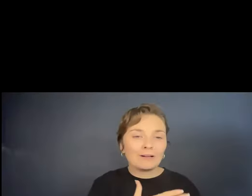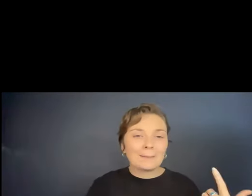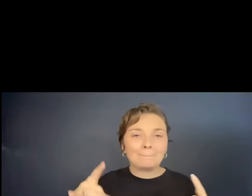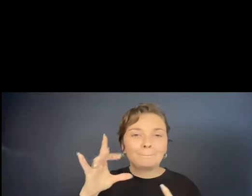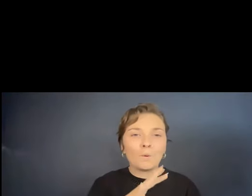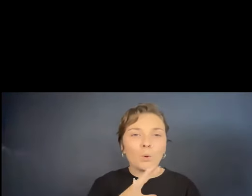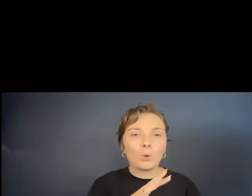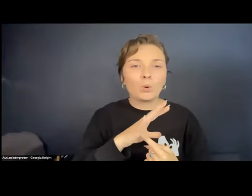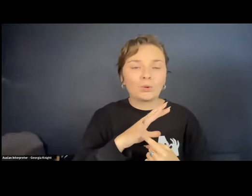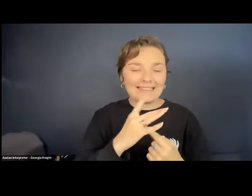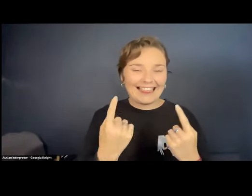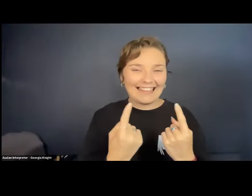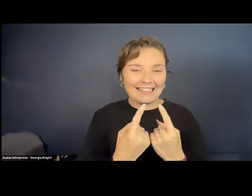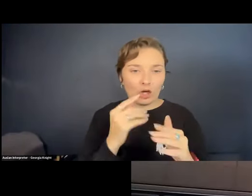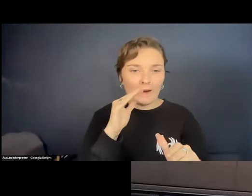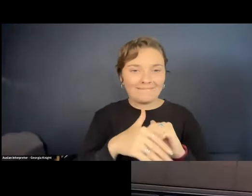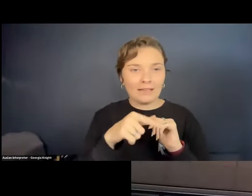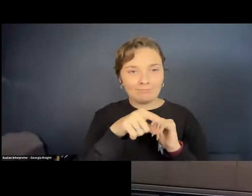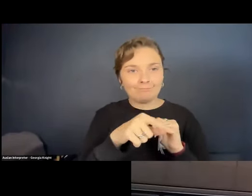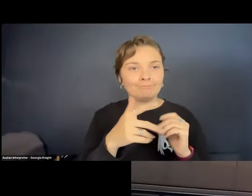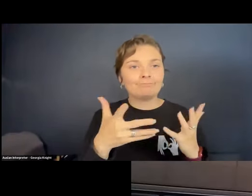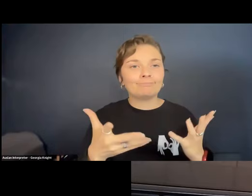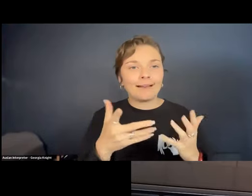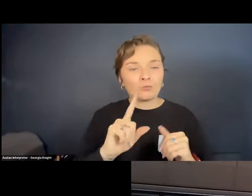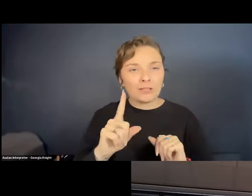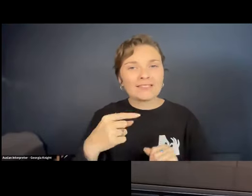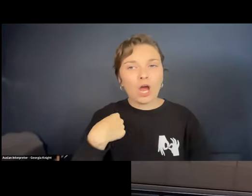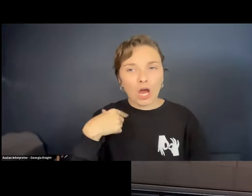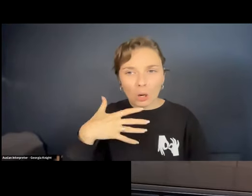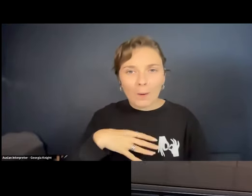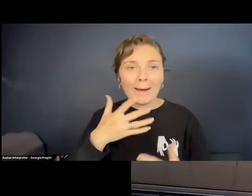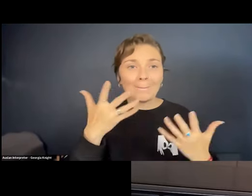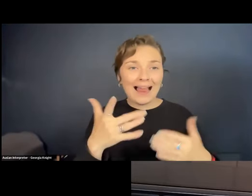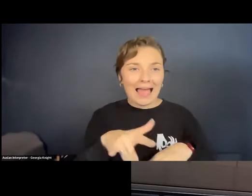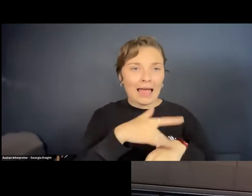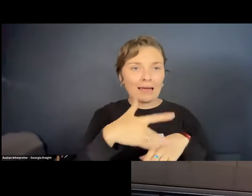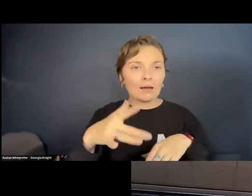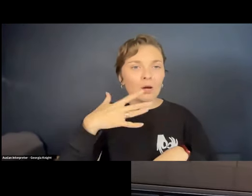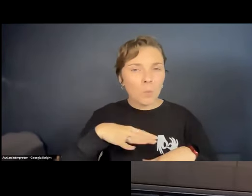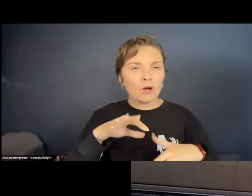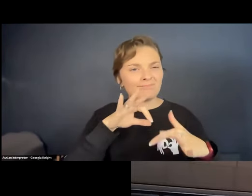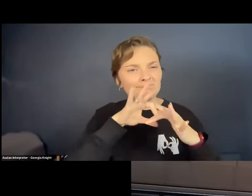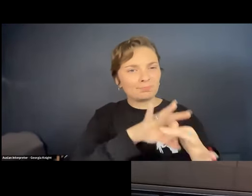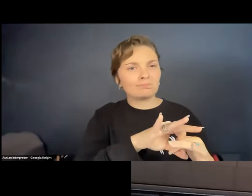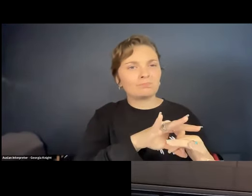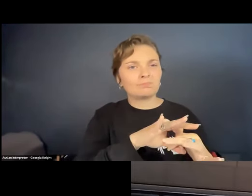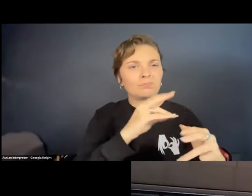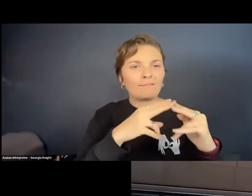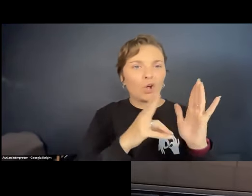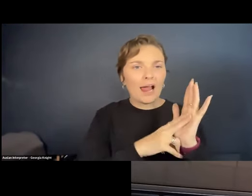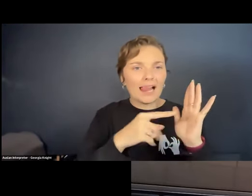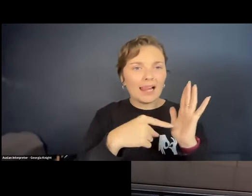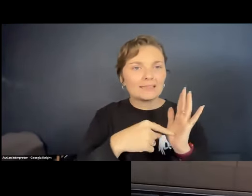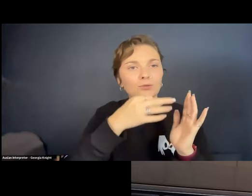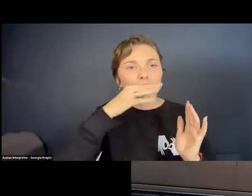things about this play was that I wanted the play to be relevant for NT children,